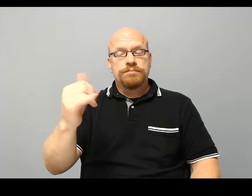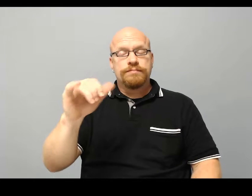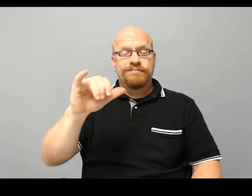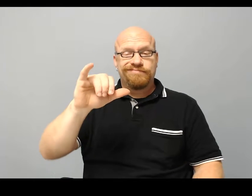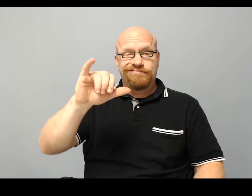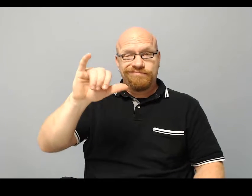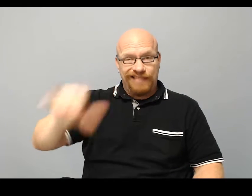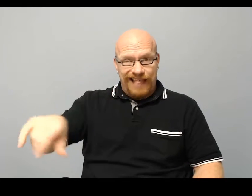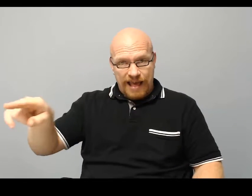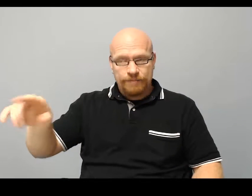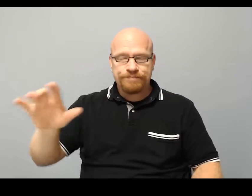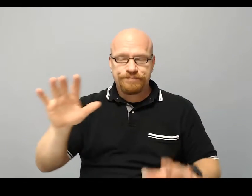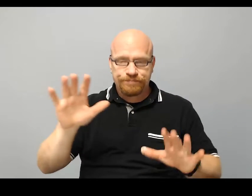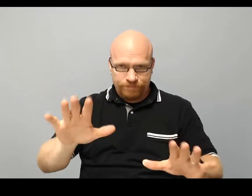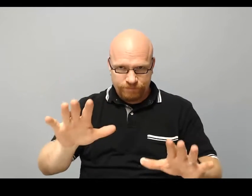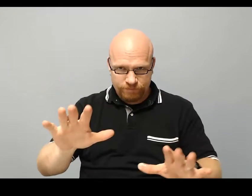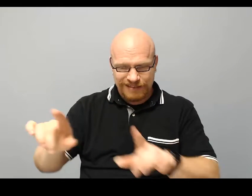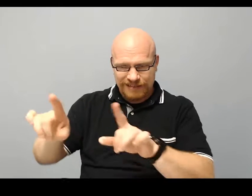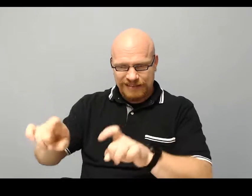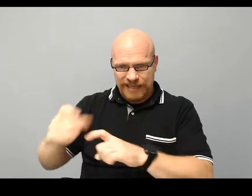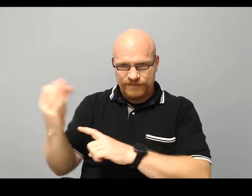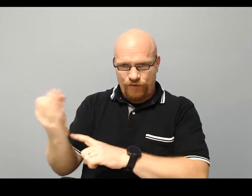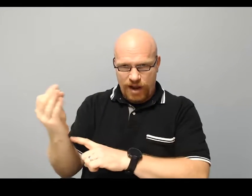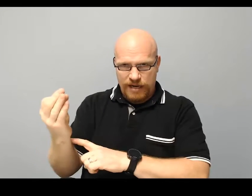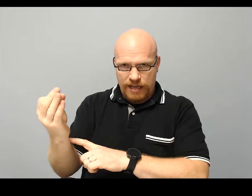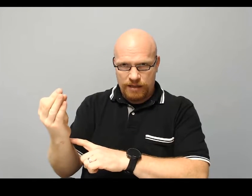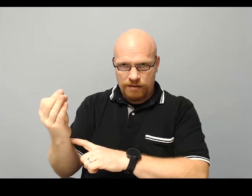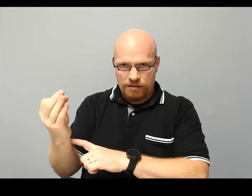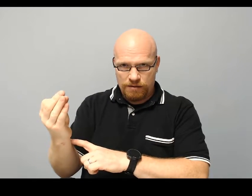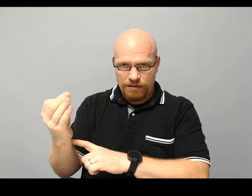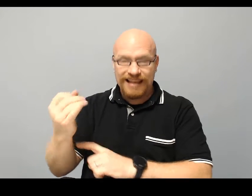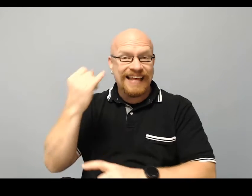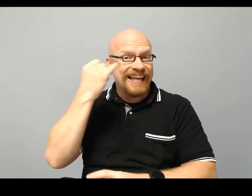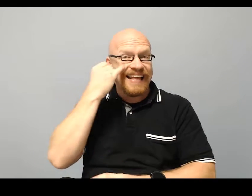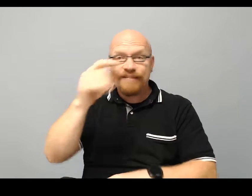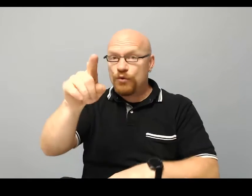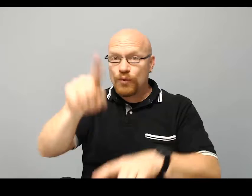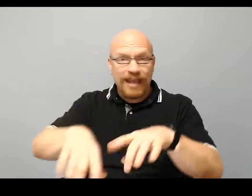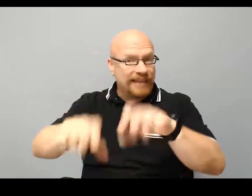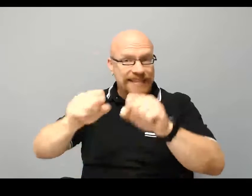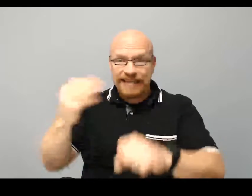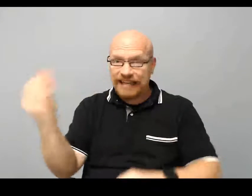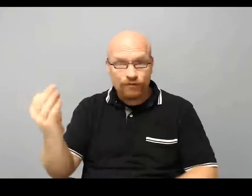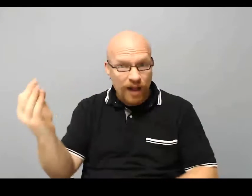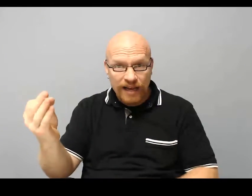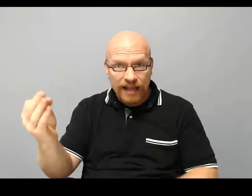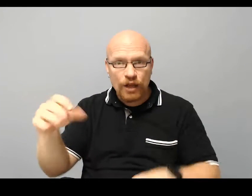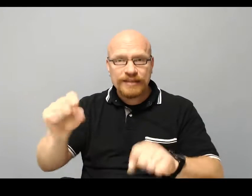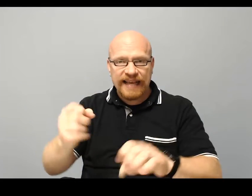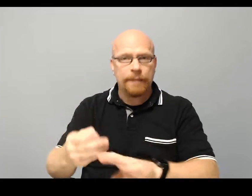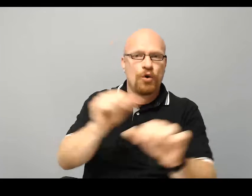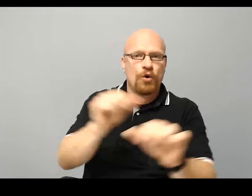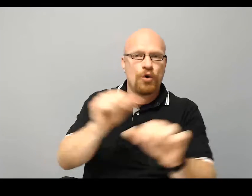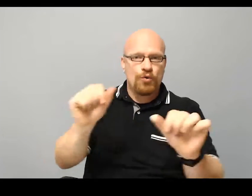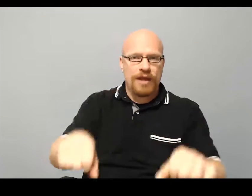So, that, Test Friday. If you can't take Test Friday, take it before you can,